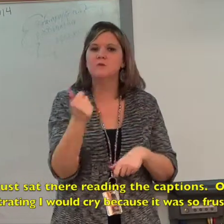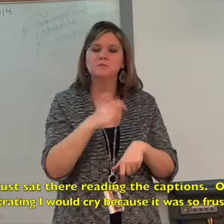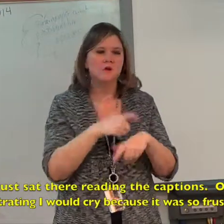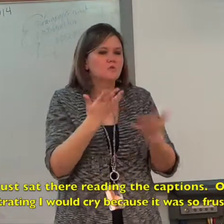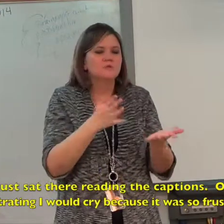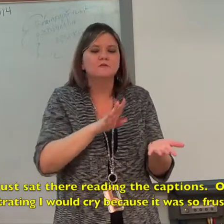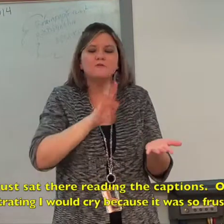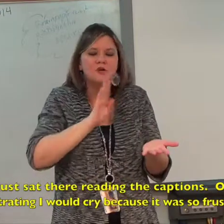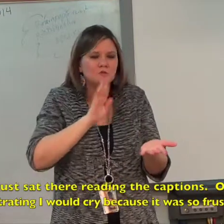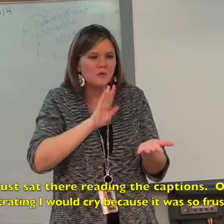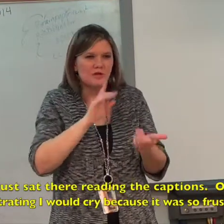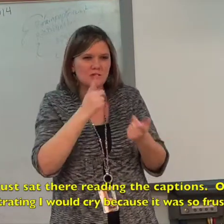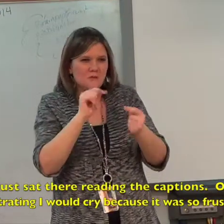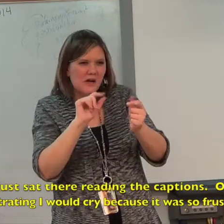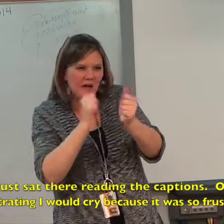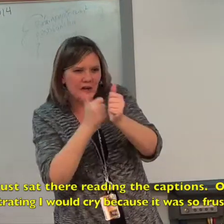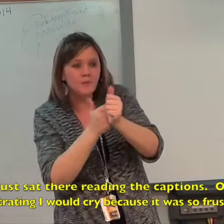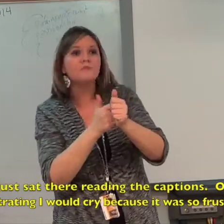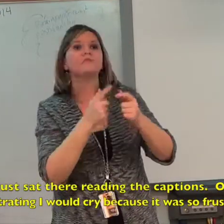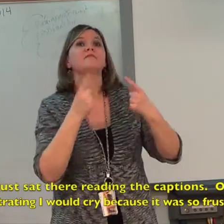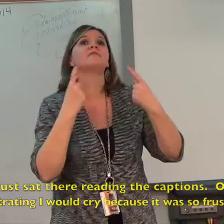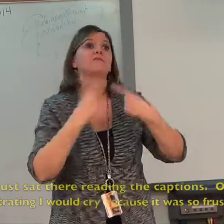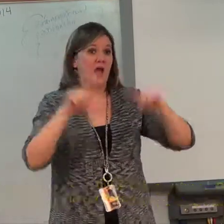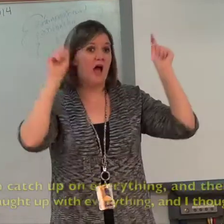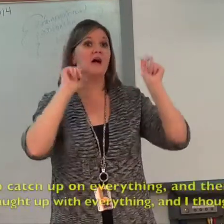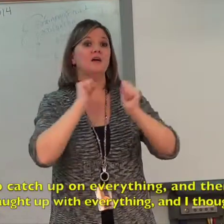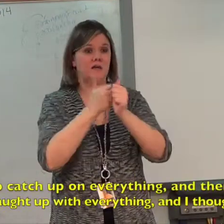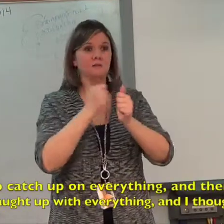I would cry because it was so frustrating trying to catch up with everything.